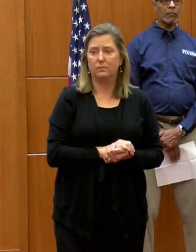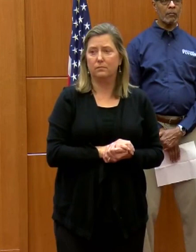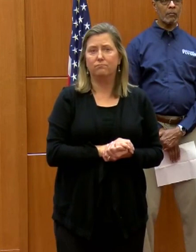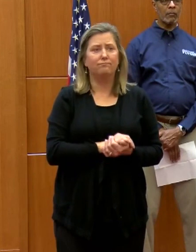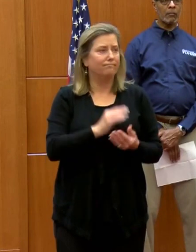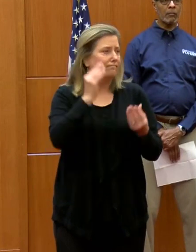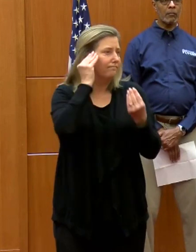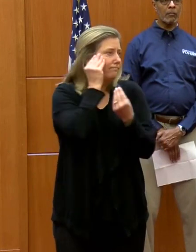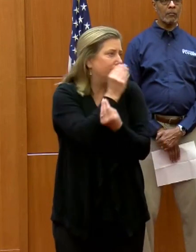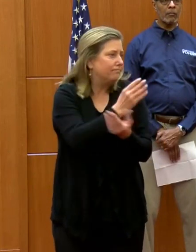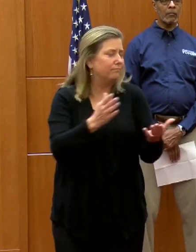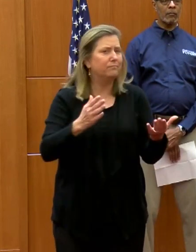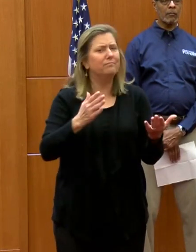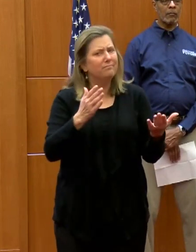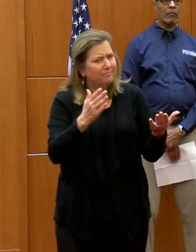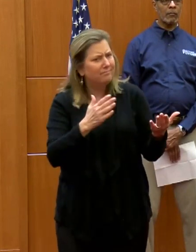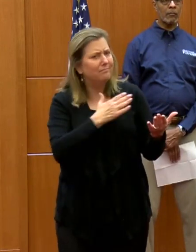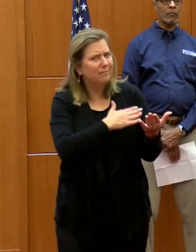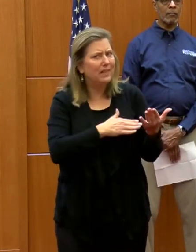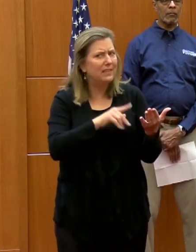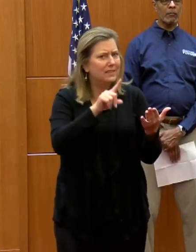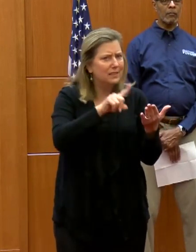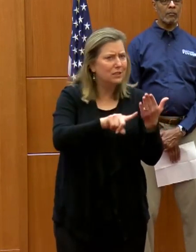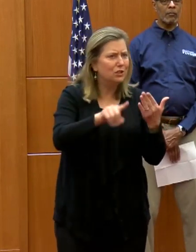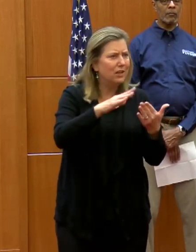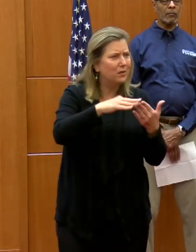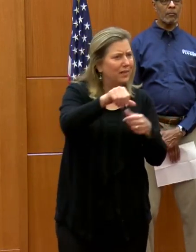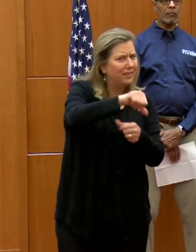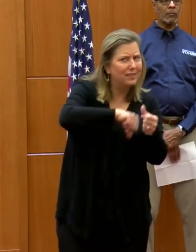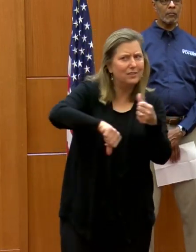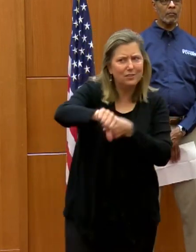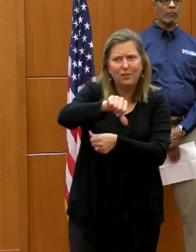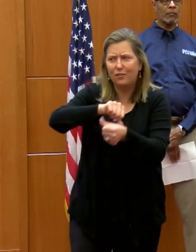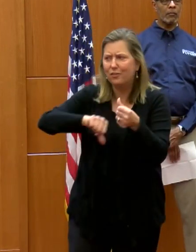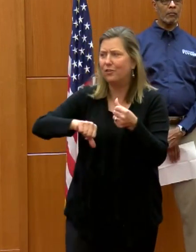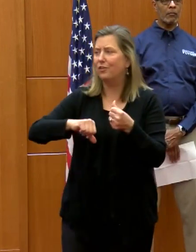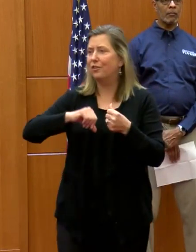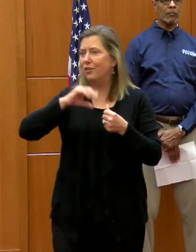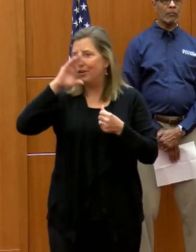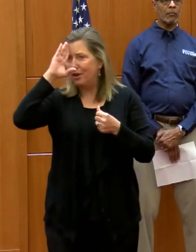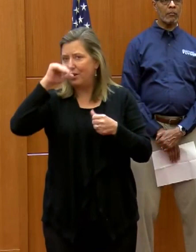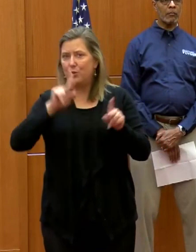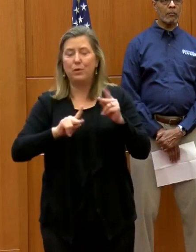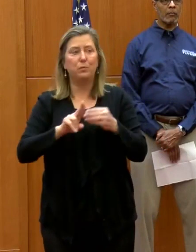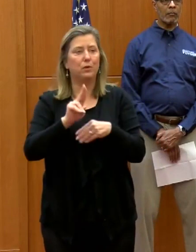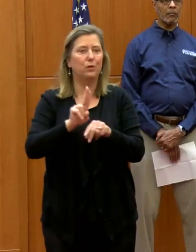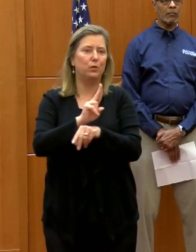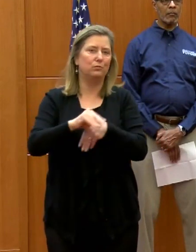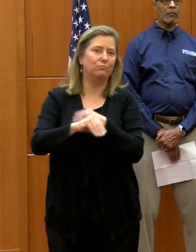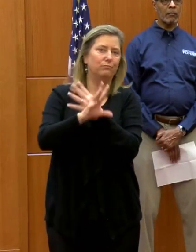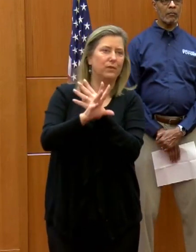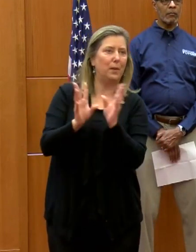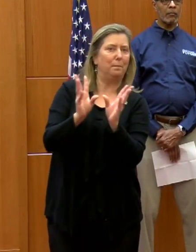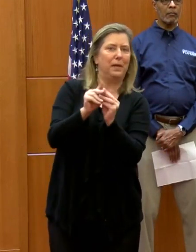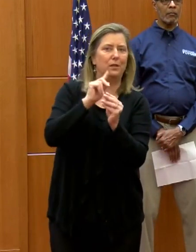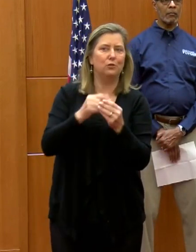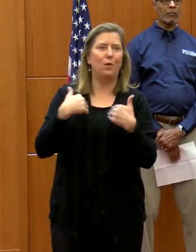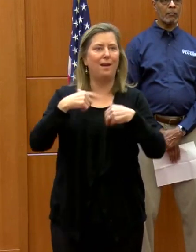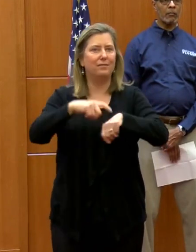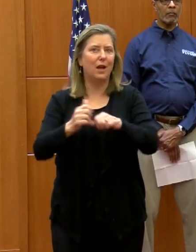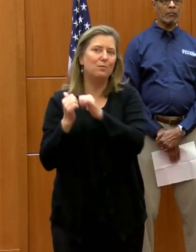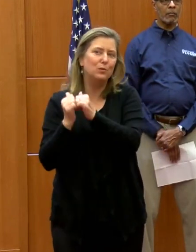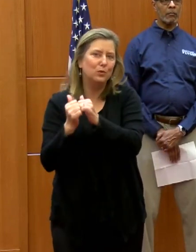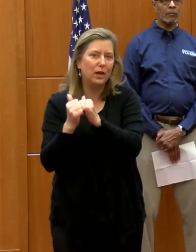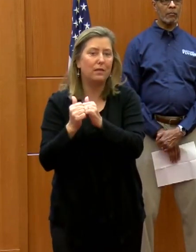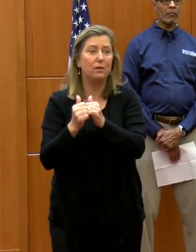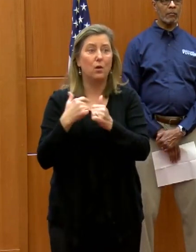as we have said, please check on each other. I know many people are using virtual meetings to spend time together or sitting